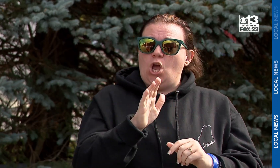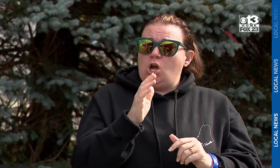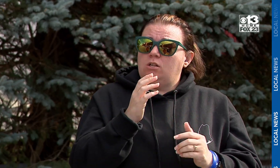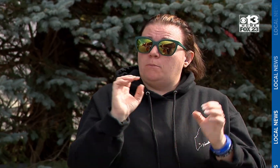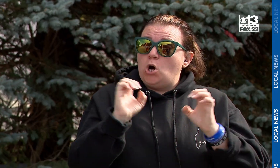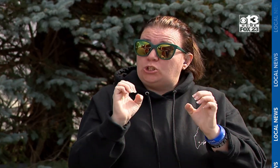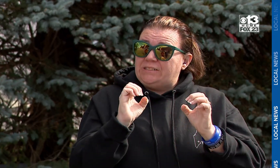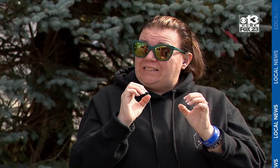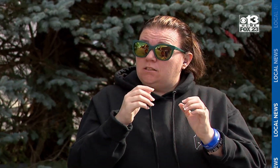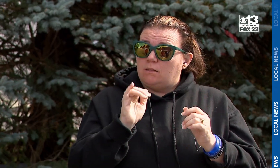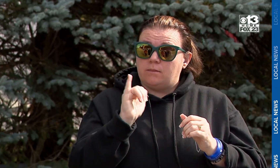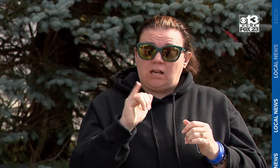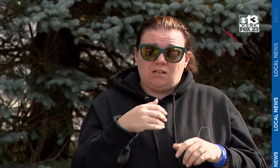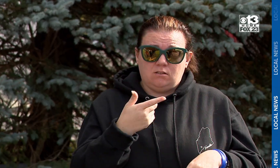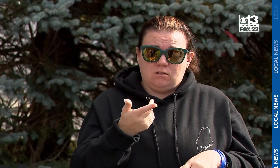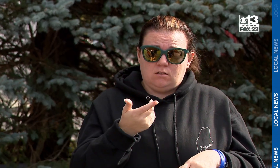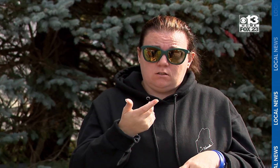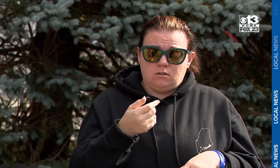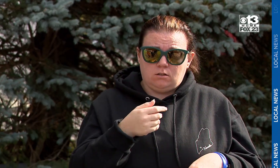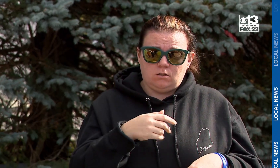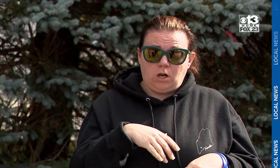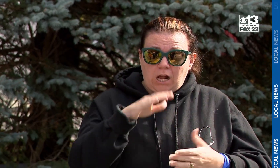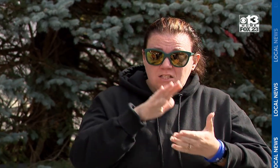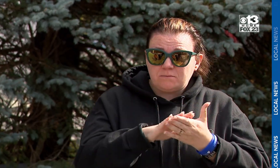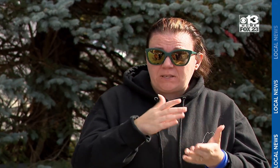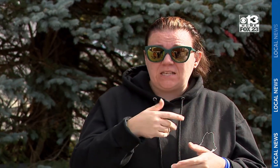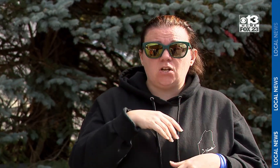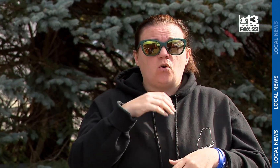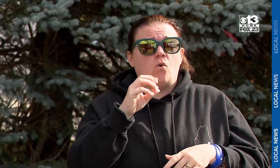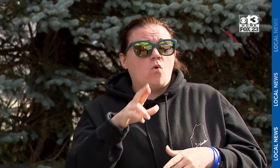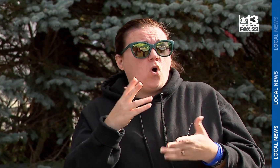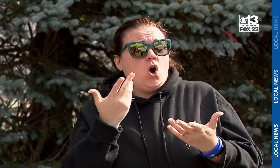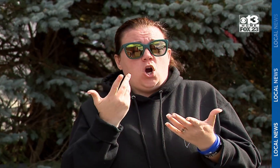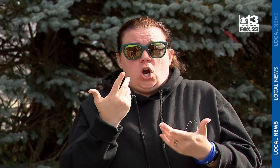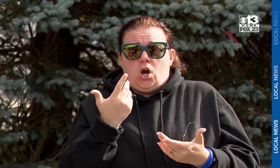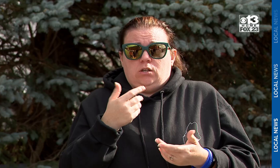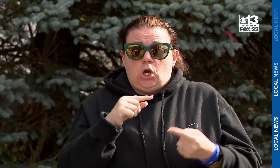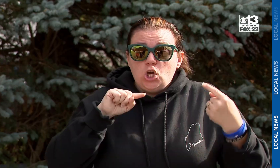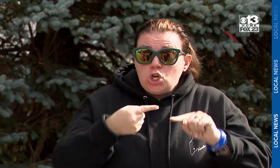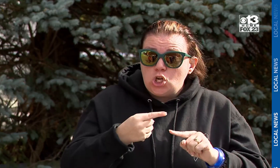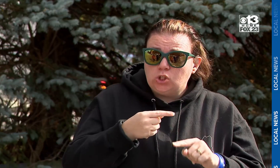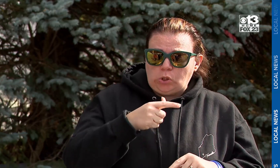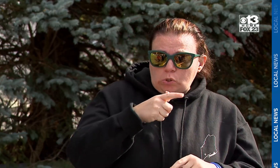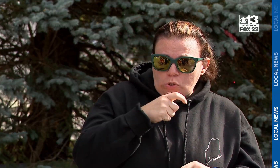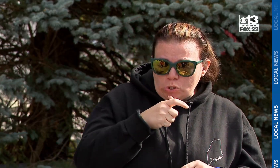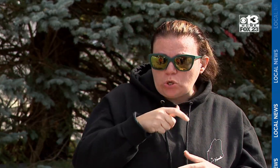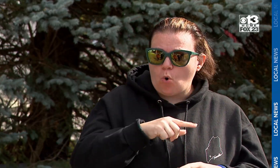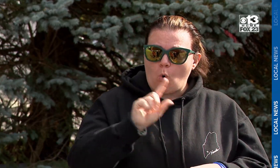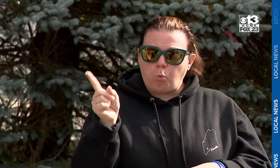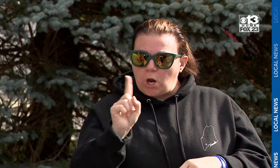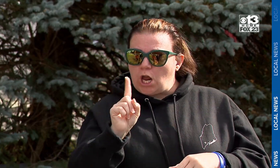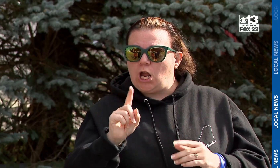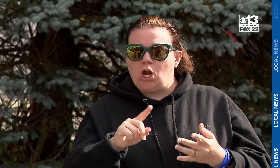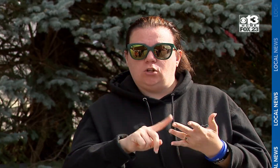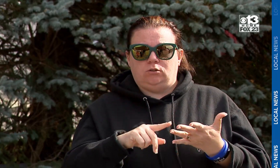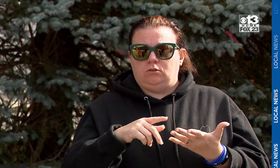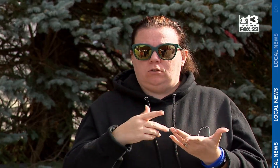information that night. We kind of like were freaking out. We lost our minds in a way because we were